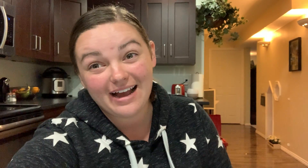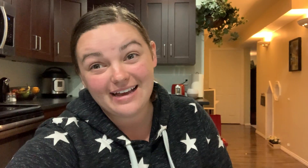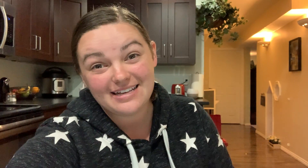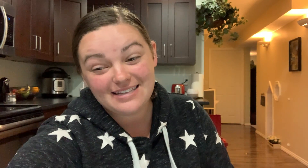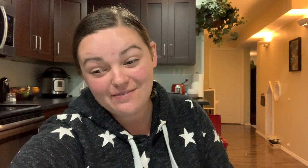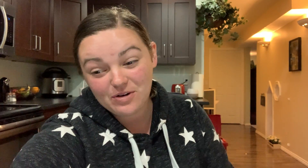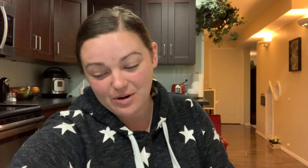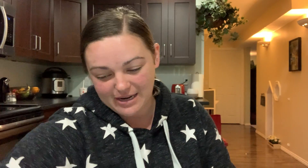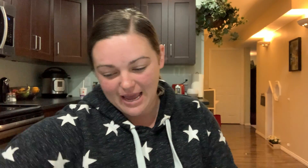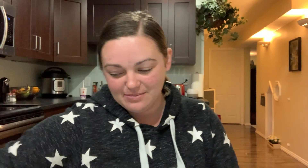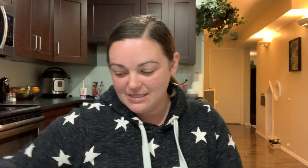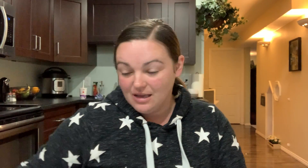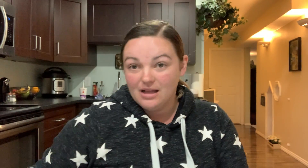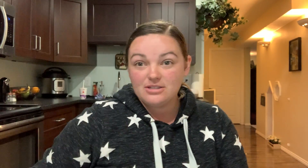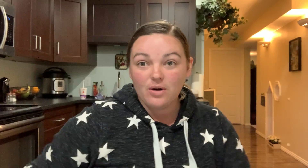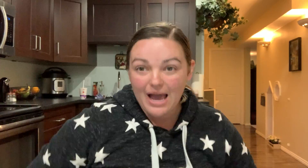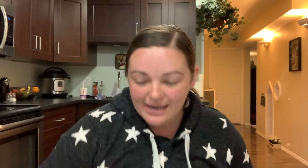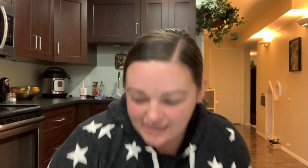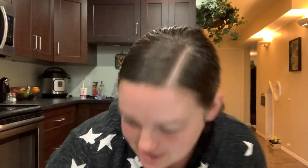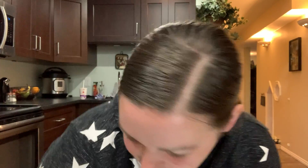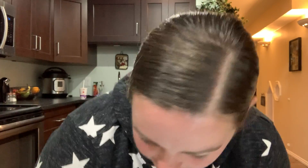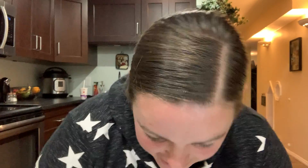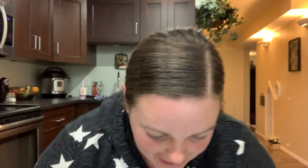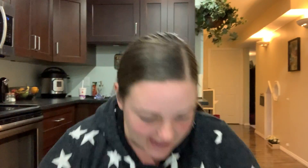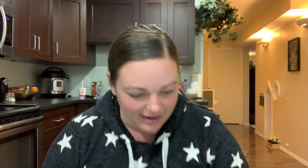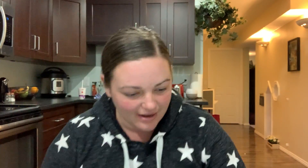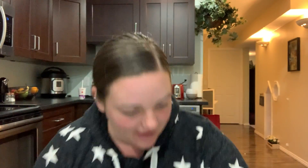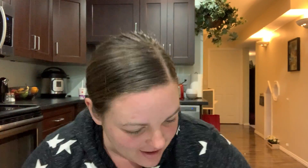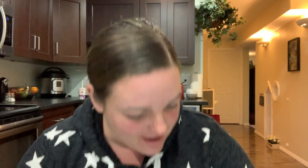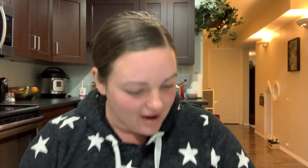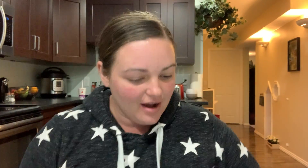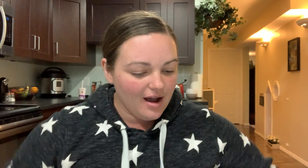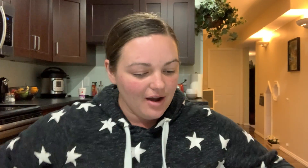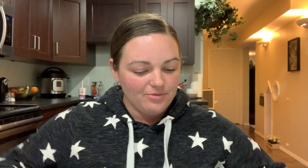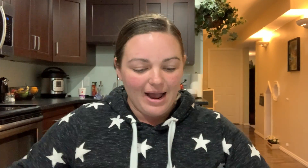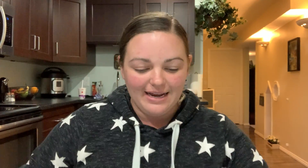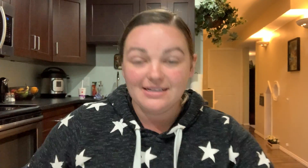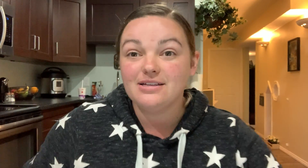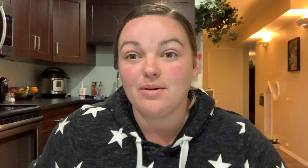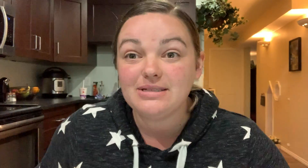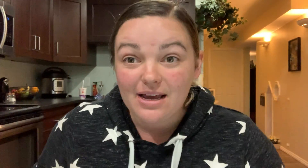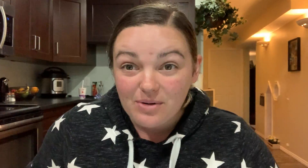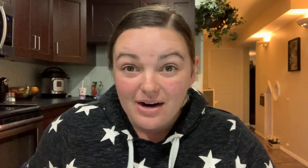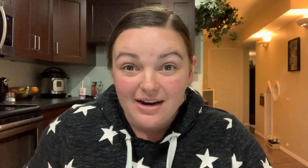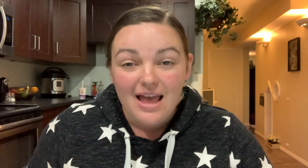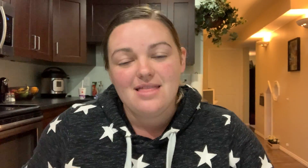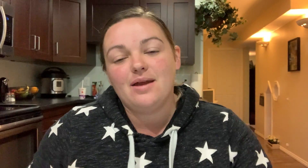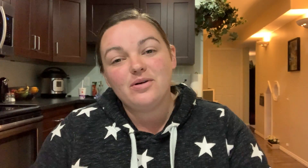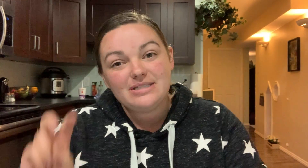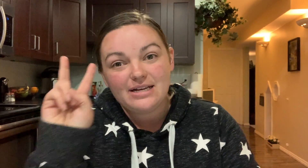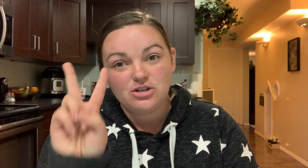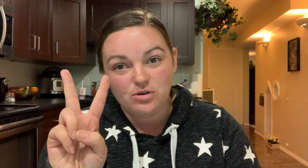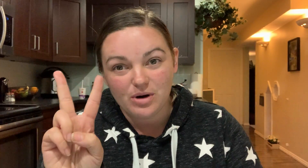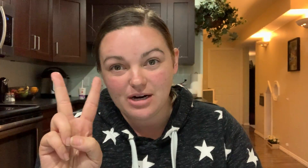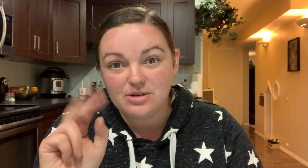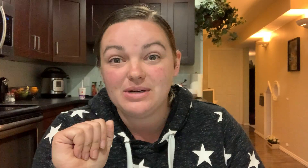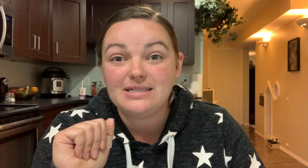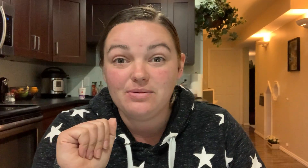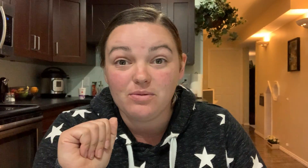guys it's time for word games go ahead and get started all right I'm gonna say a word and I'm going to say two words I'm gonna see what